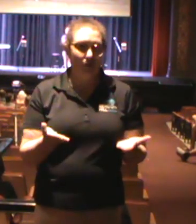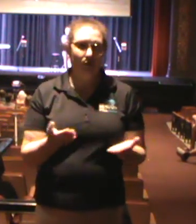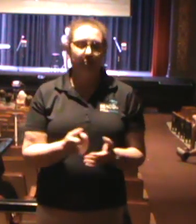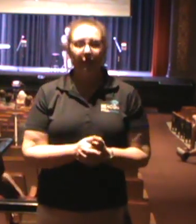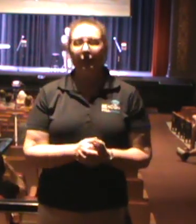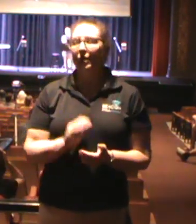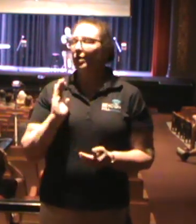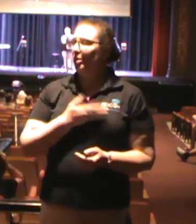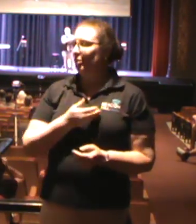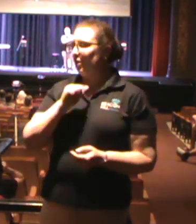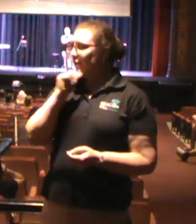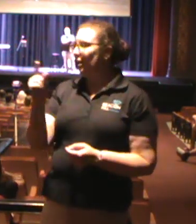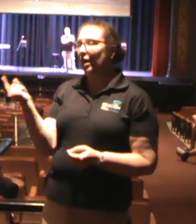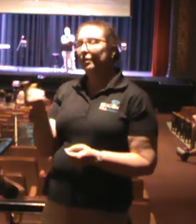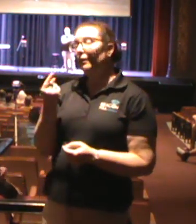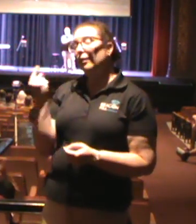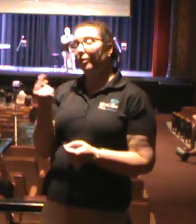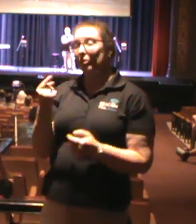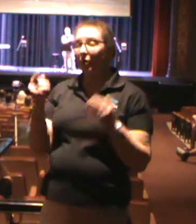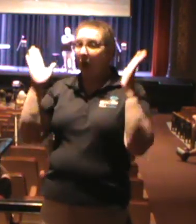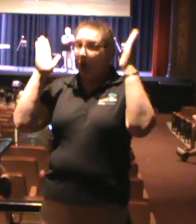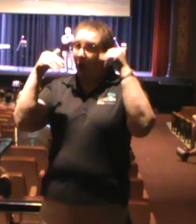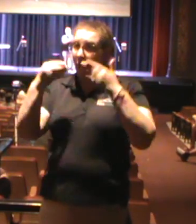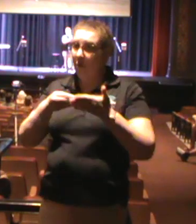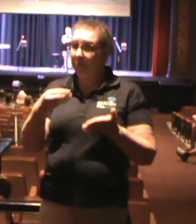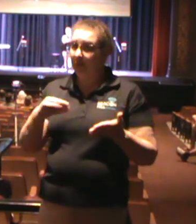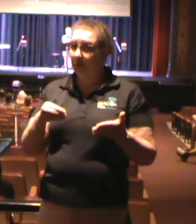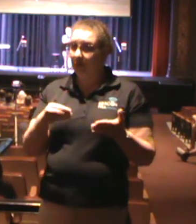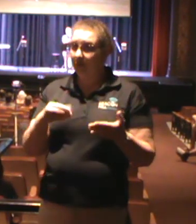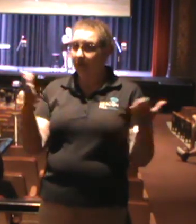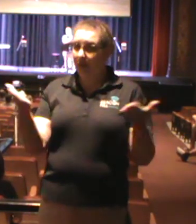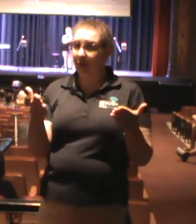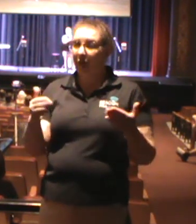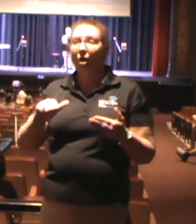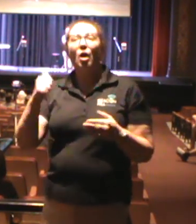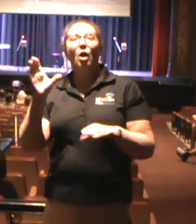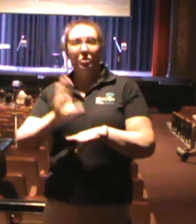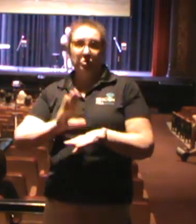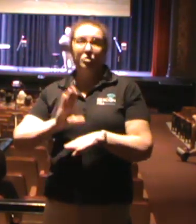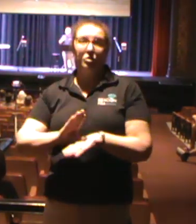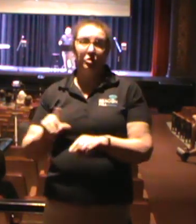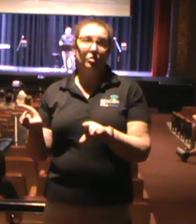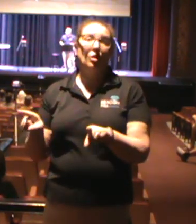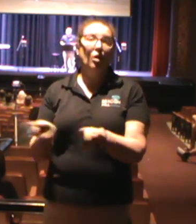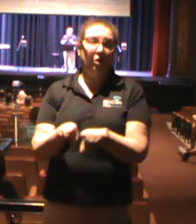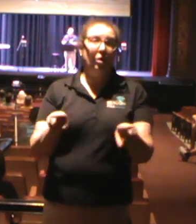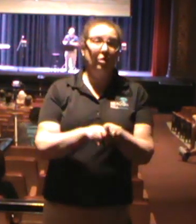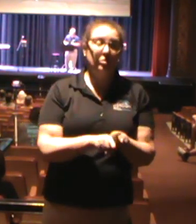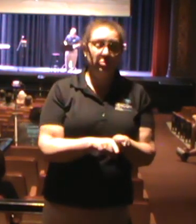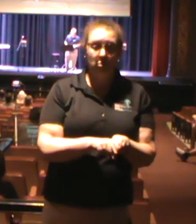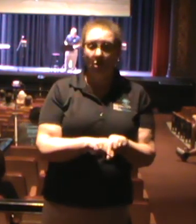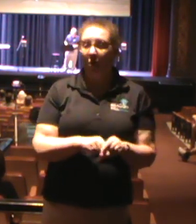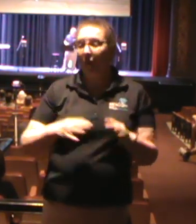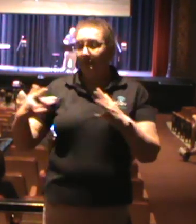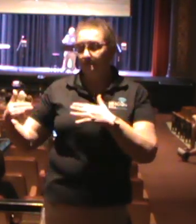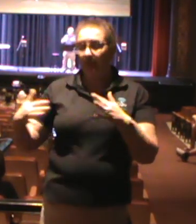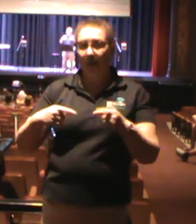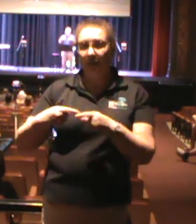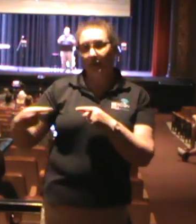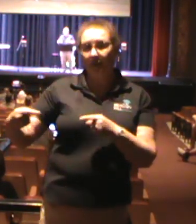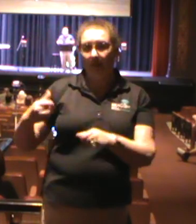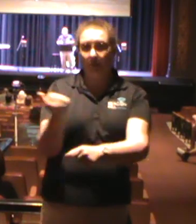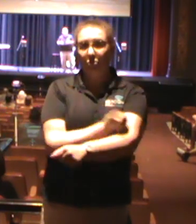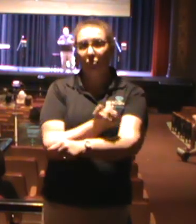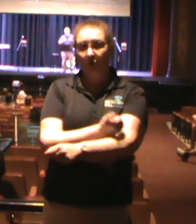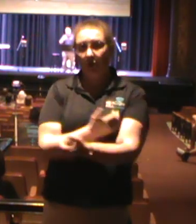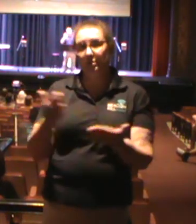only Hope Dealers here. There are other churches that are fighting back against drugs here in the well. And we are happy to partner with them in